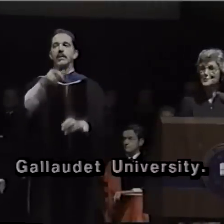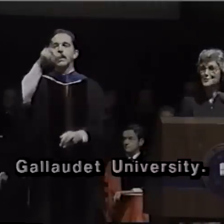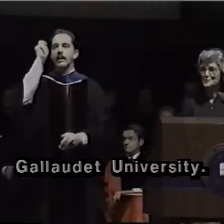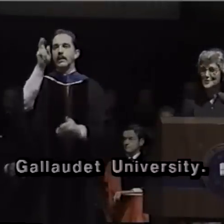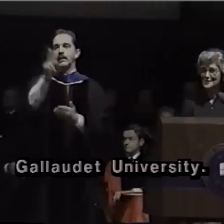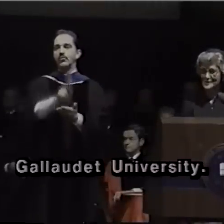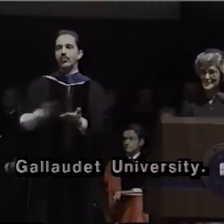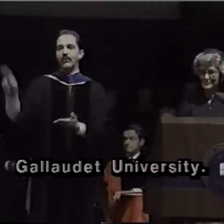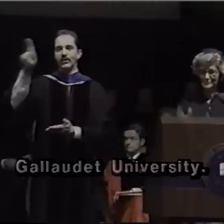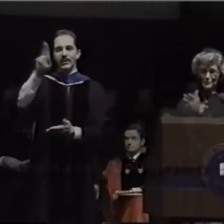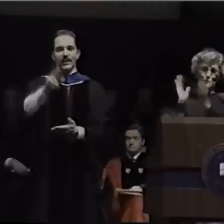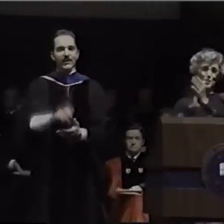University.